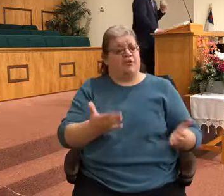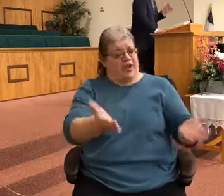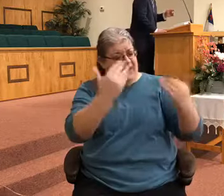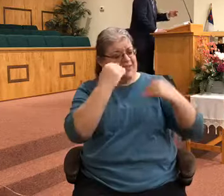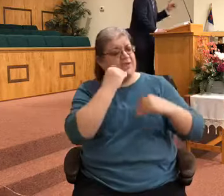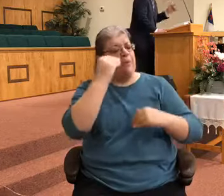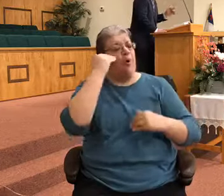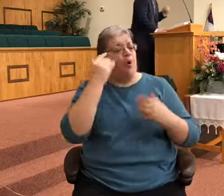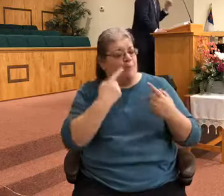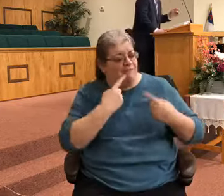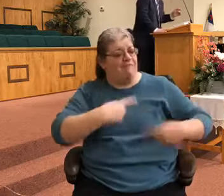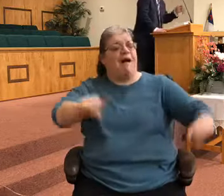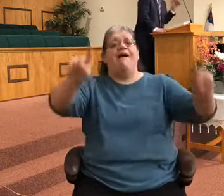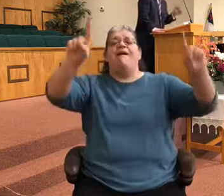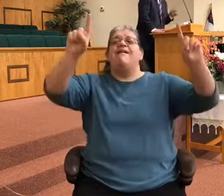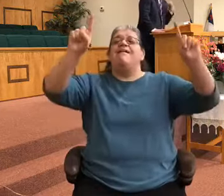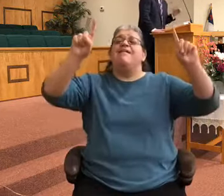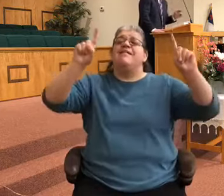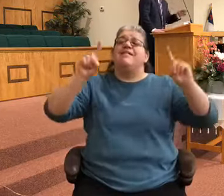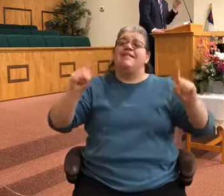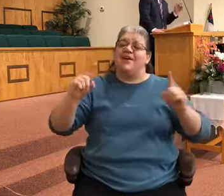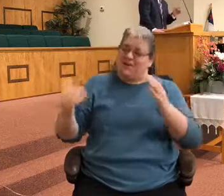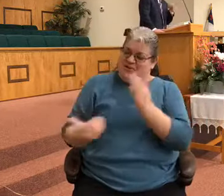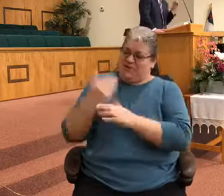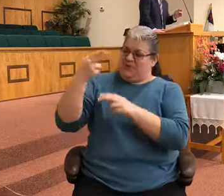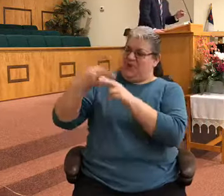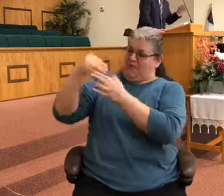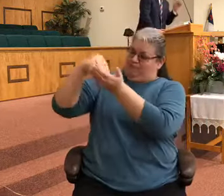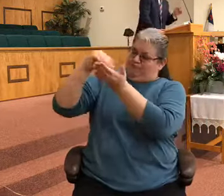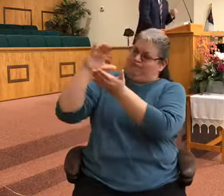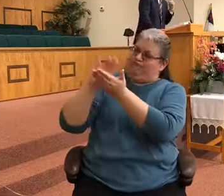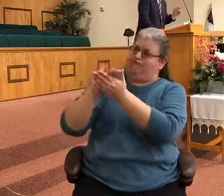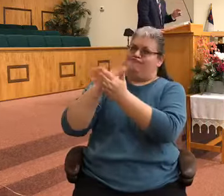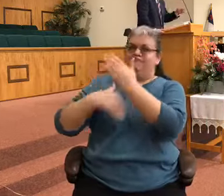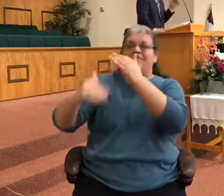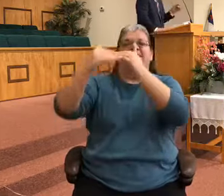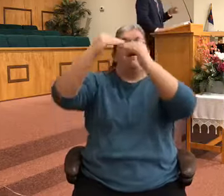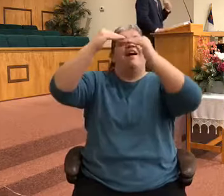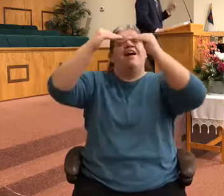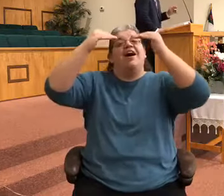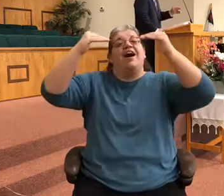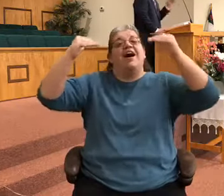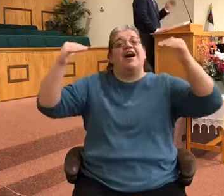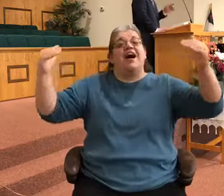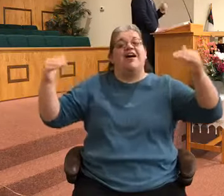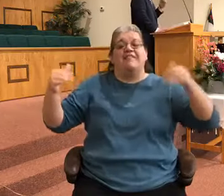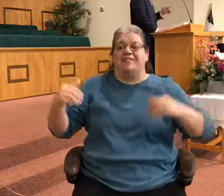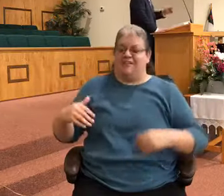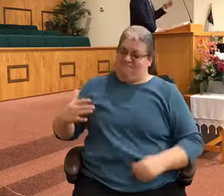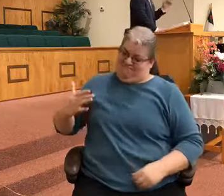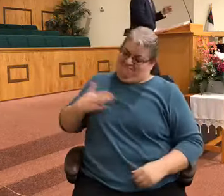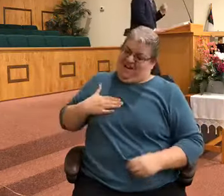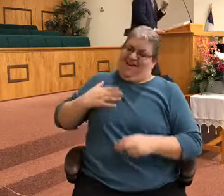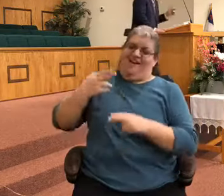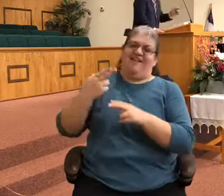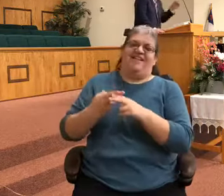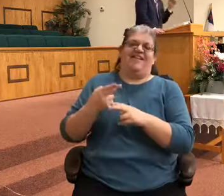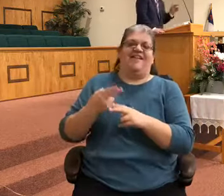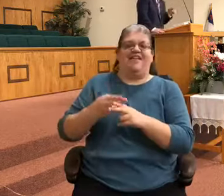more For there's a new day that I'm going And it's mine, oh yes it's